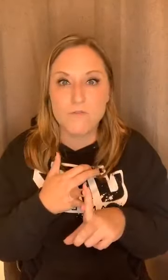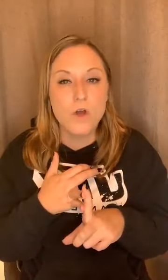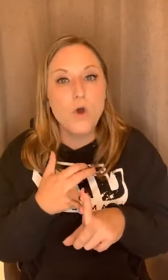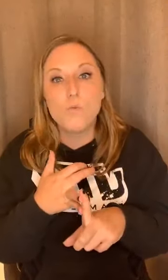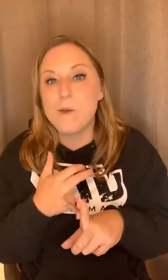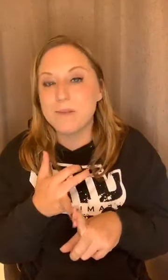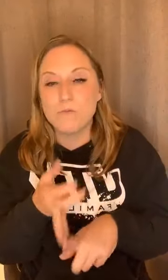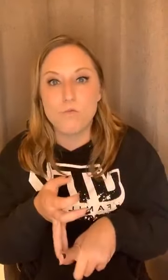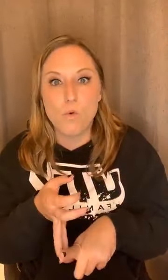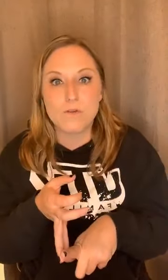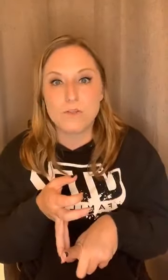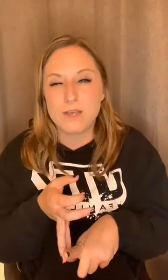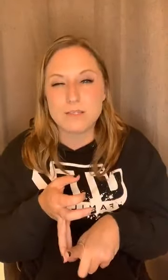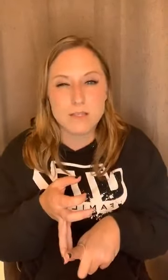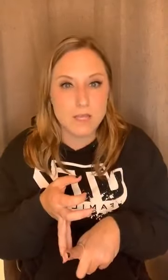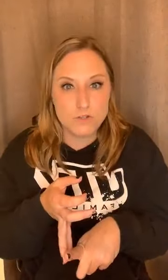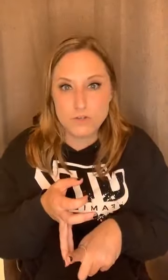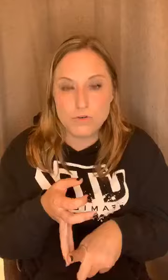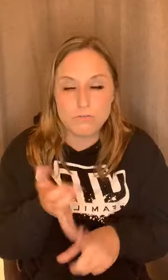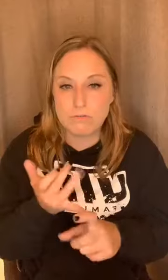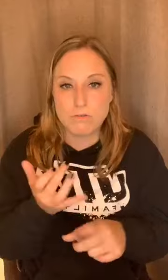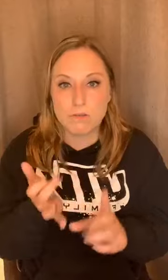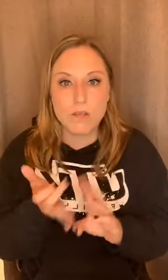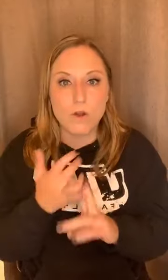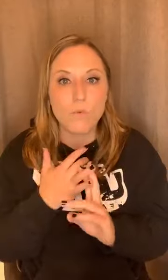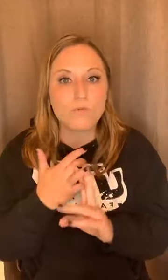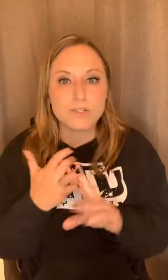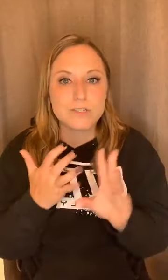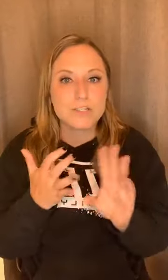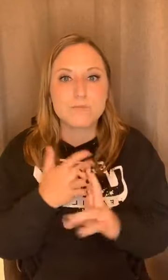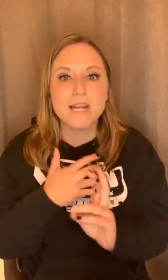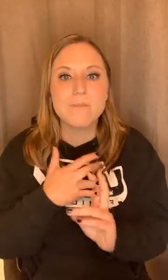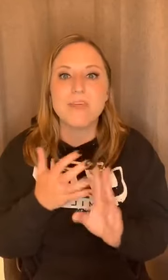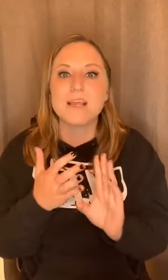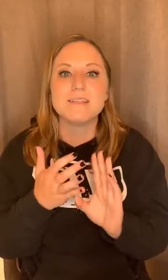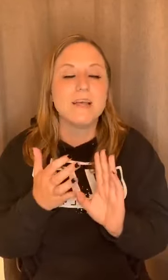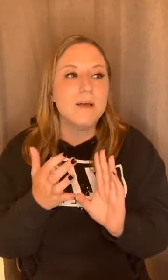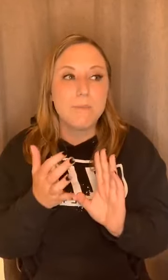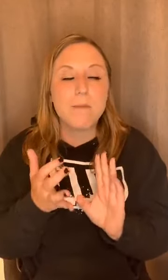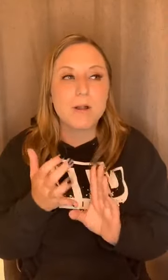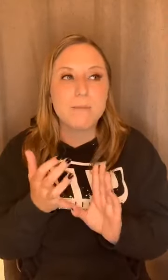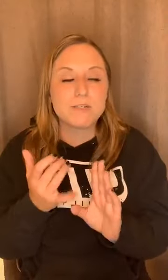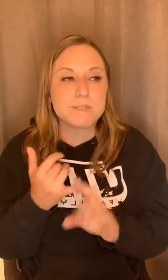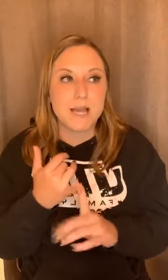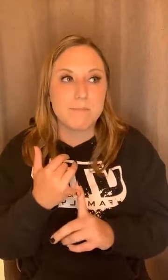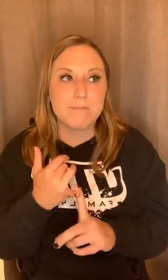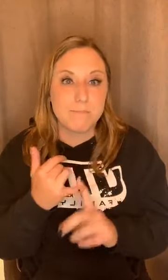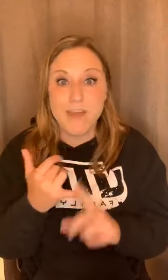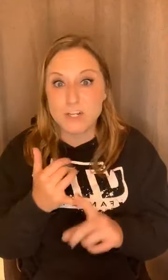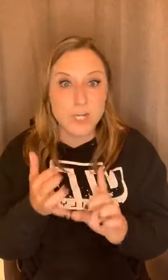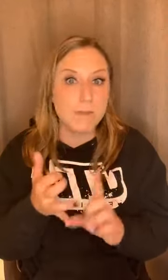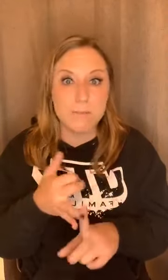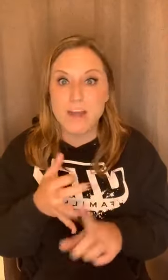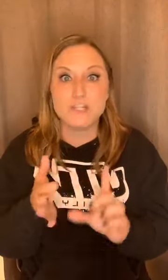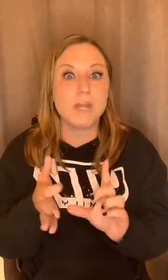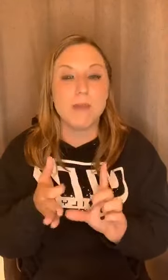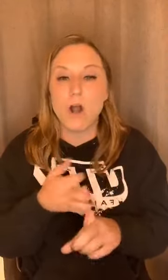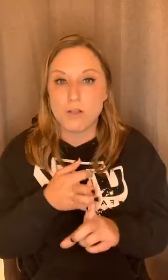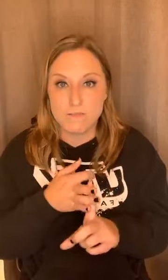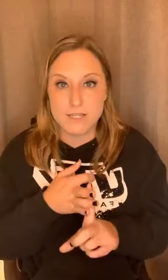women for the things that they do, you know, just, just random things. But pretty much it was like fat shaming, body shaming, all of these